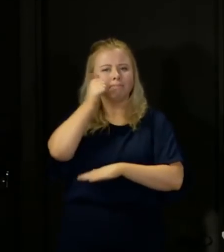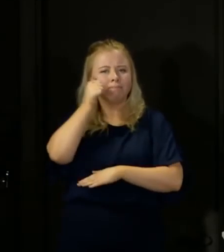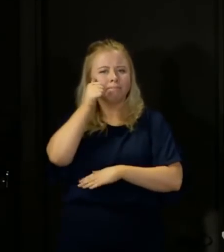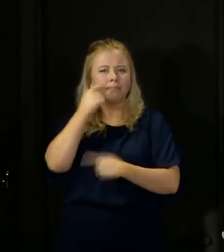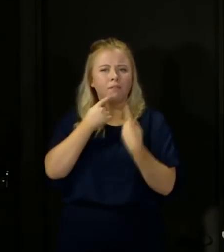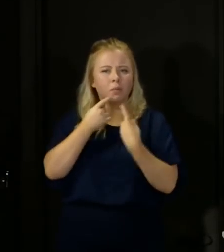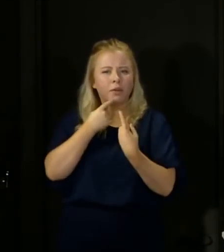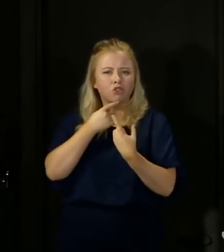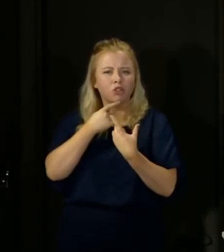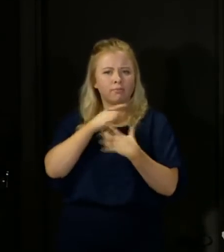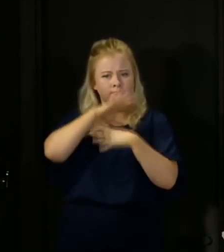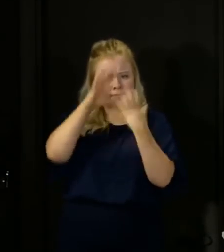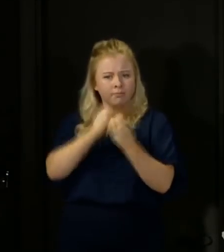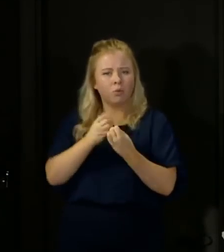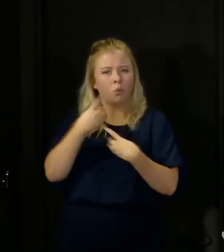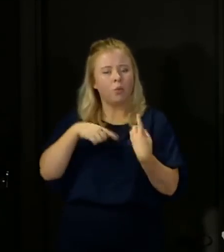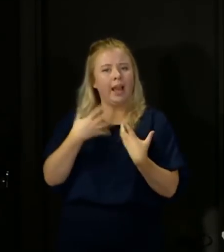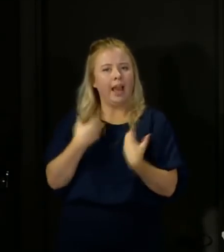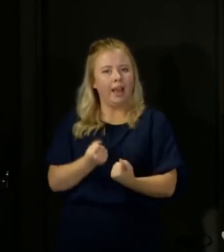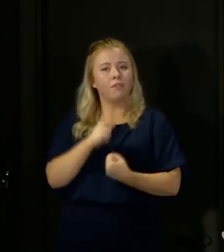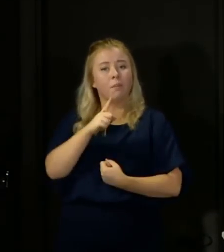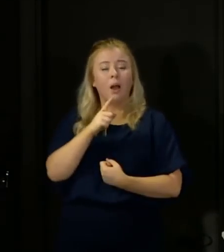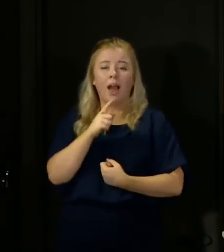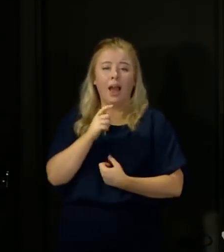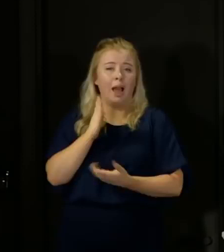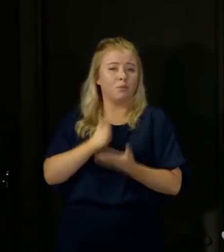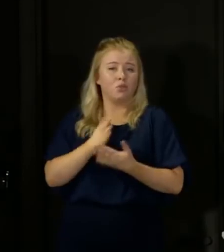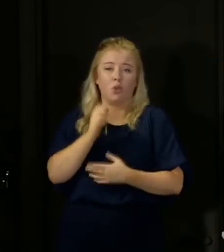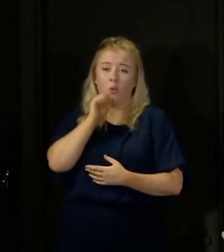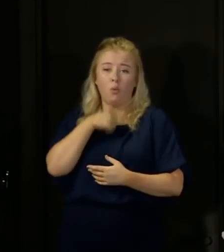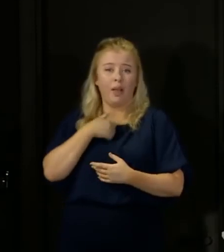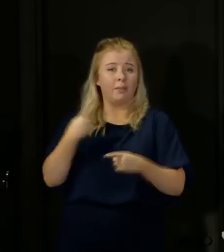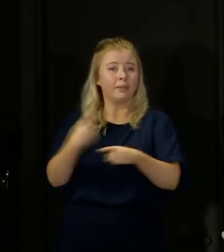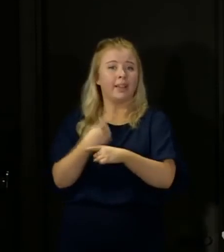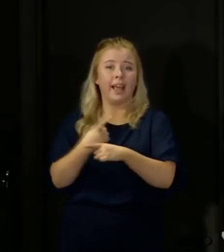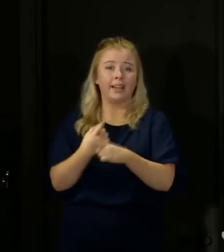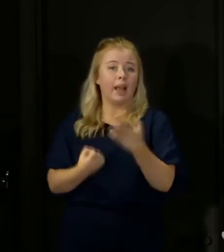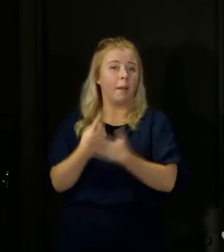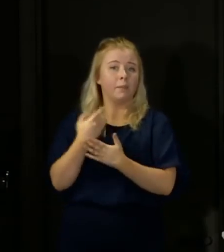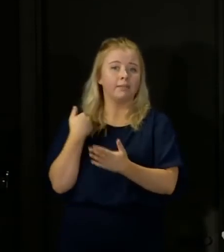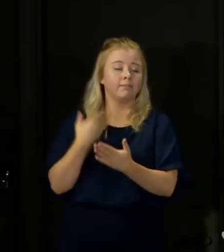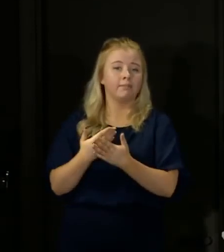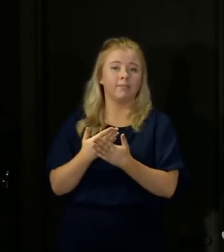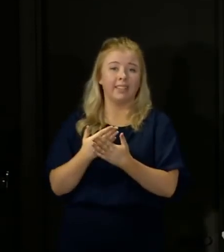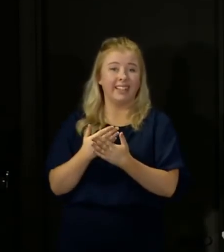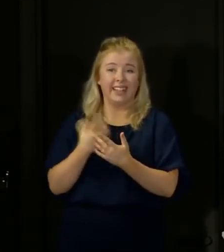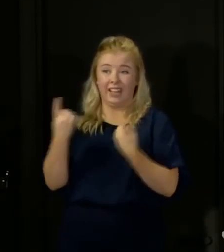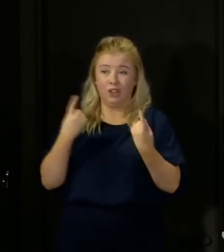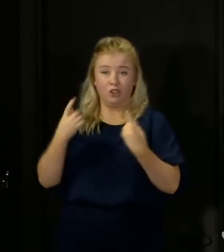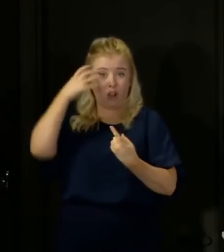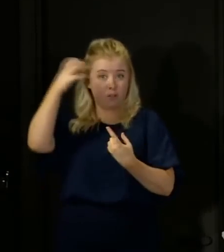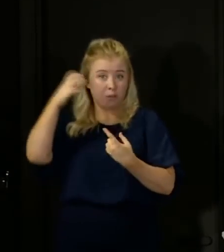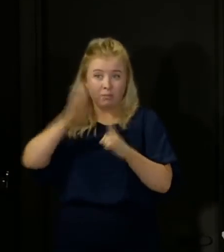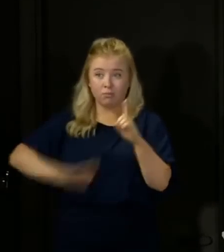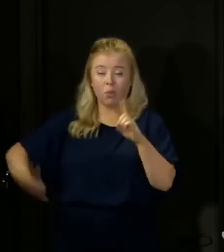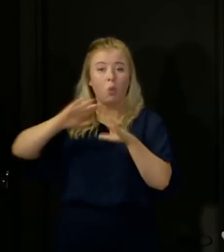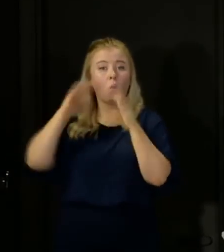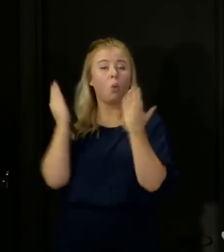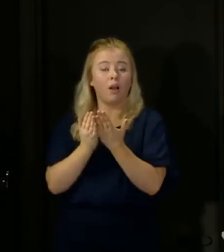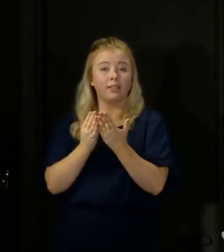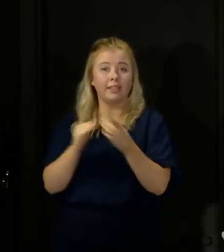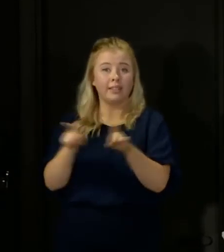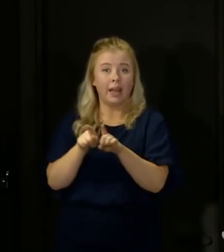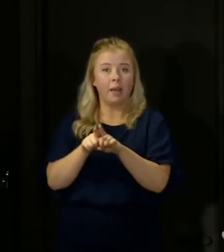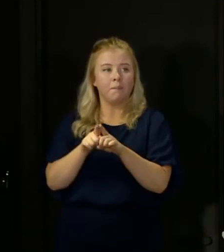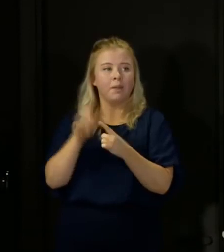we had at the time. But we will have made mistakes. Every government in the world will have made mistakes. And I think it's really important for the future that